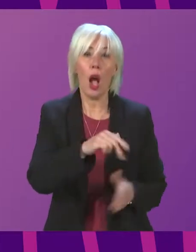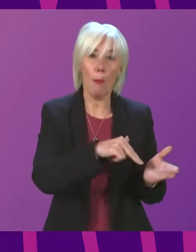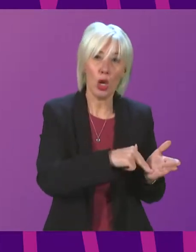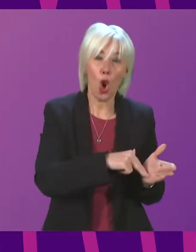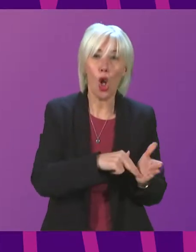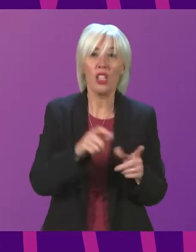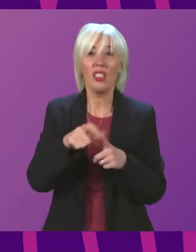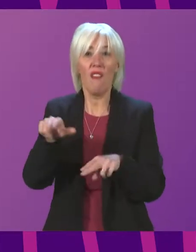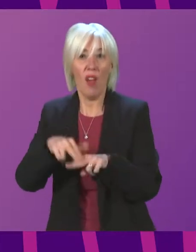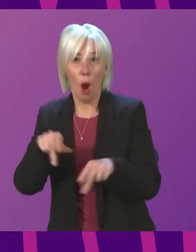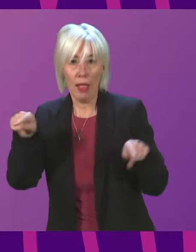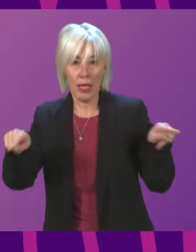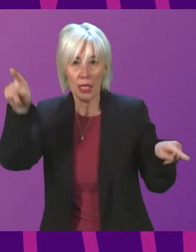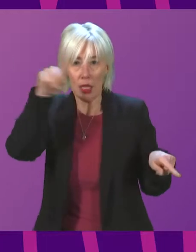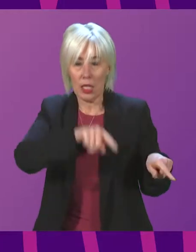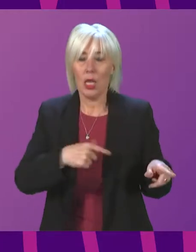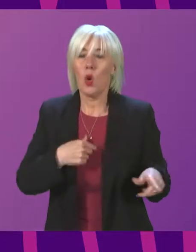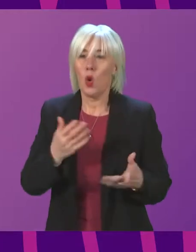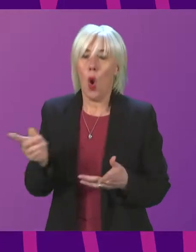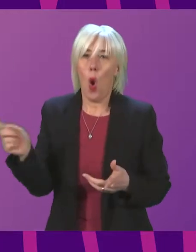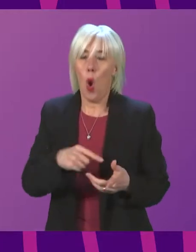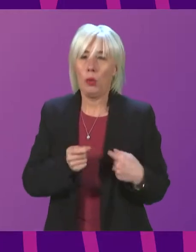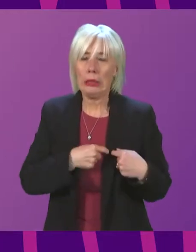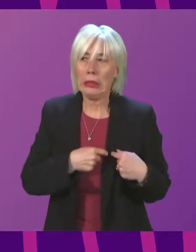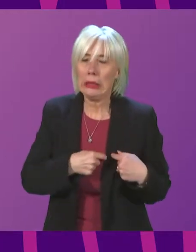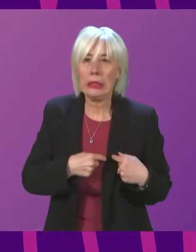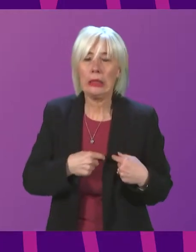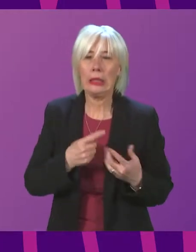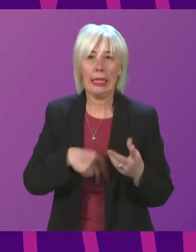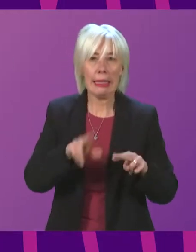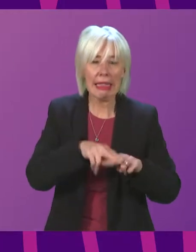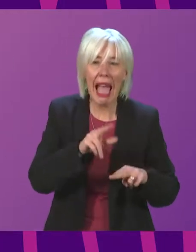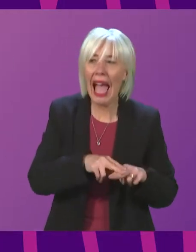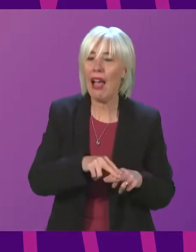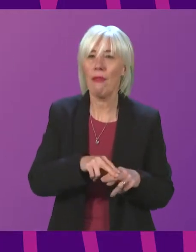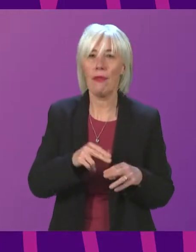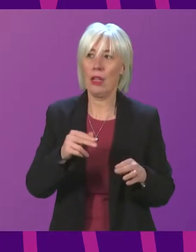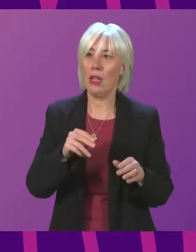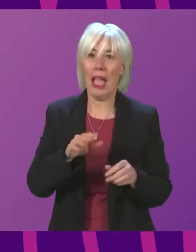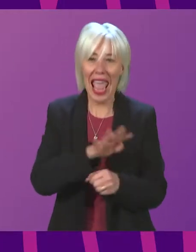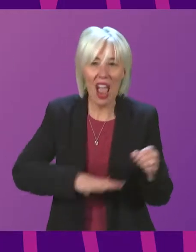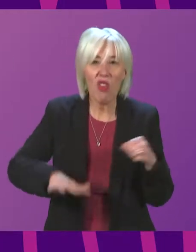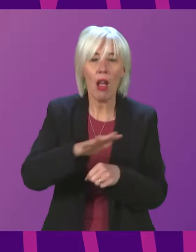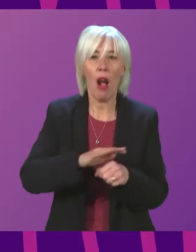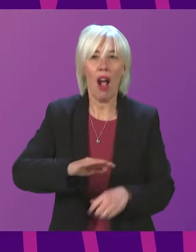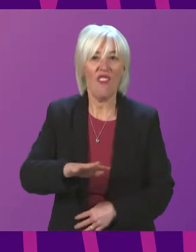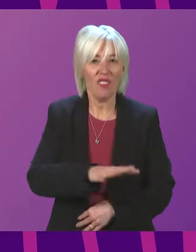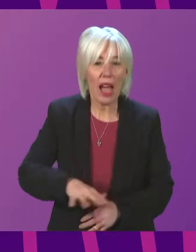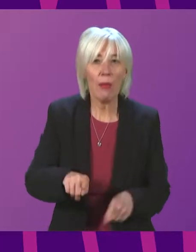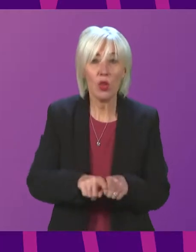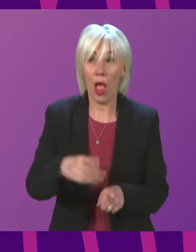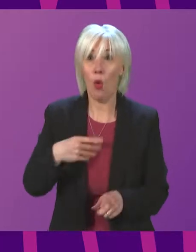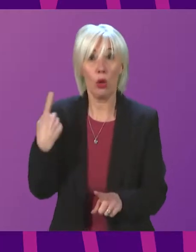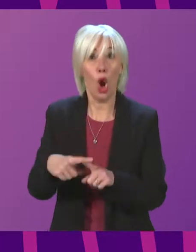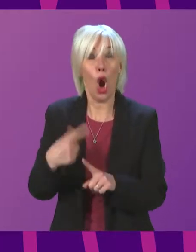Dunfermline. This will be a very anxious time for Ovo's employees, their families and the local areas. I saw an urgent meeting with the